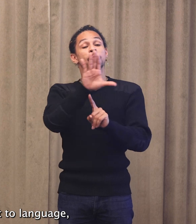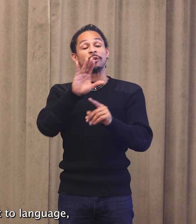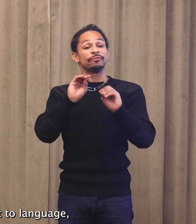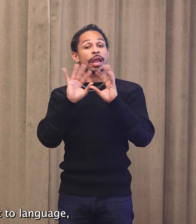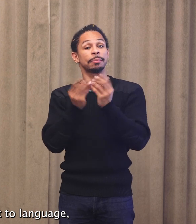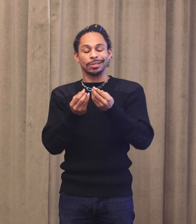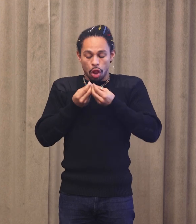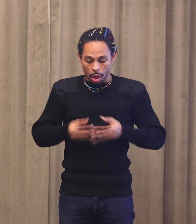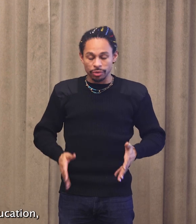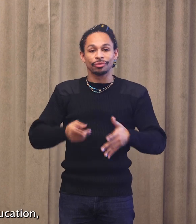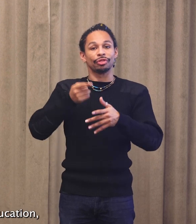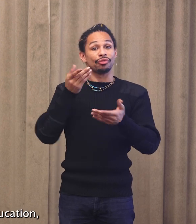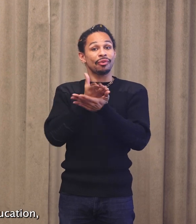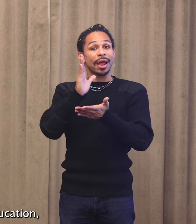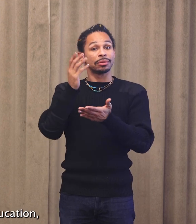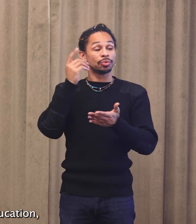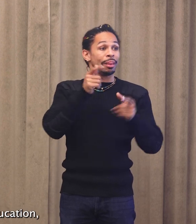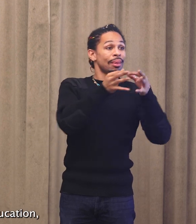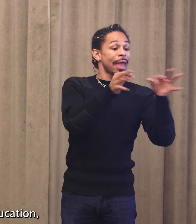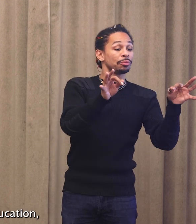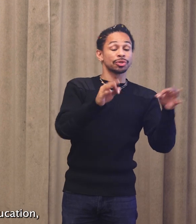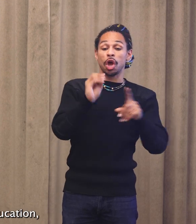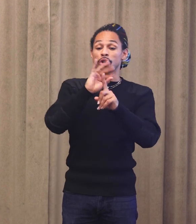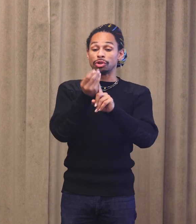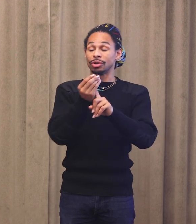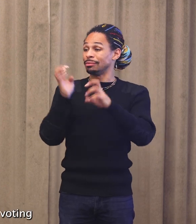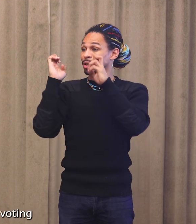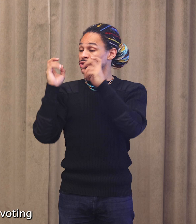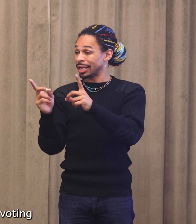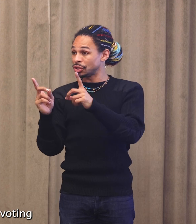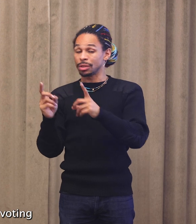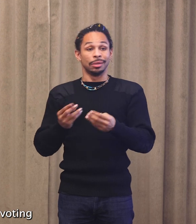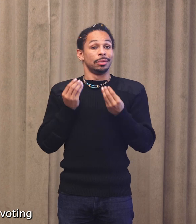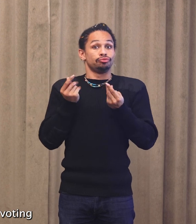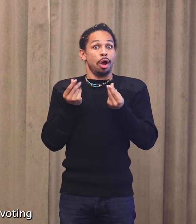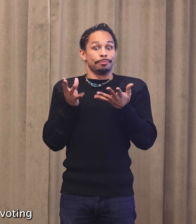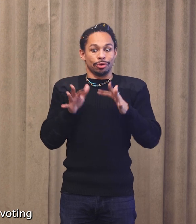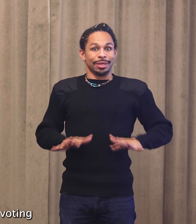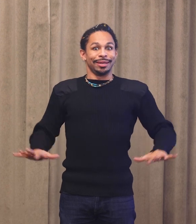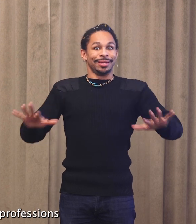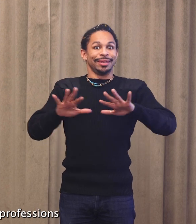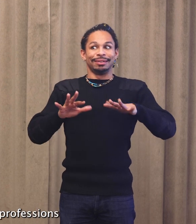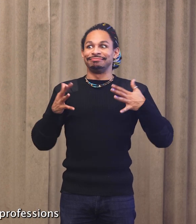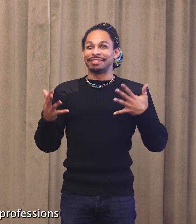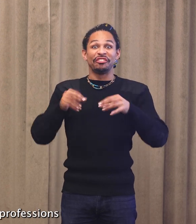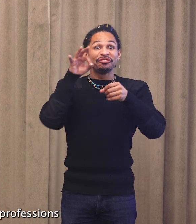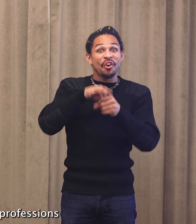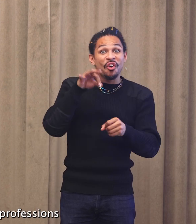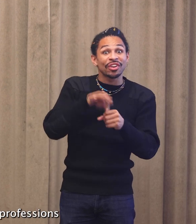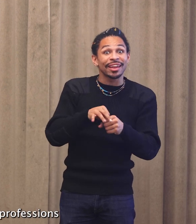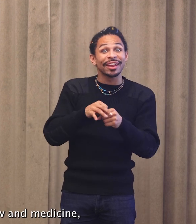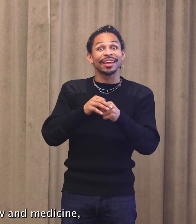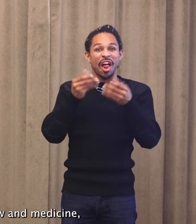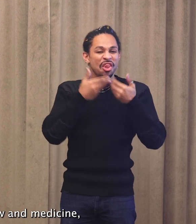the right to language, culture, education, property, voting, and serving